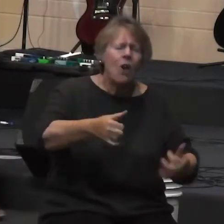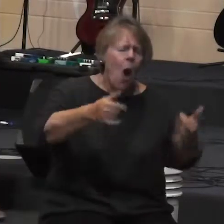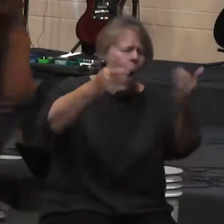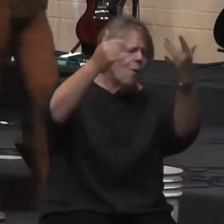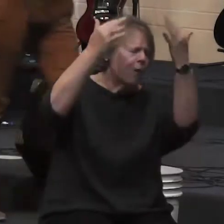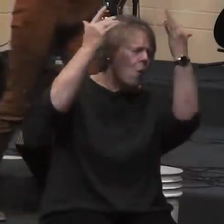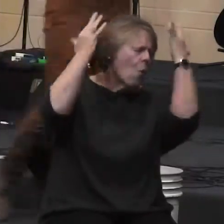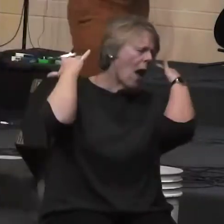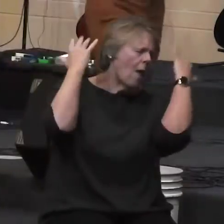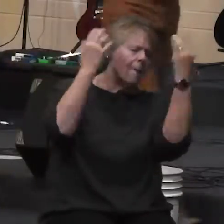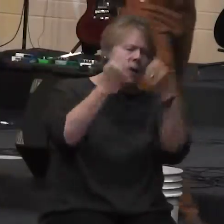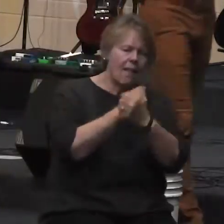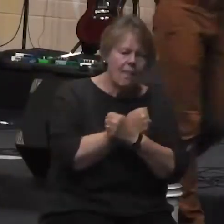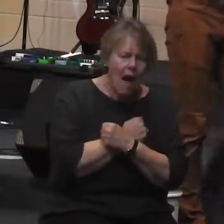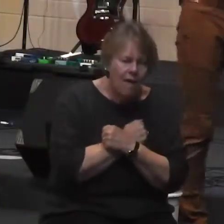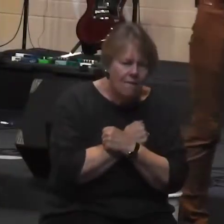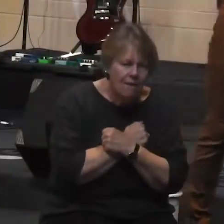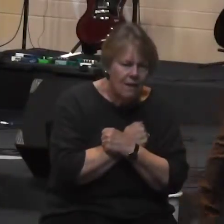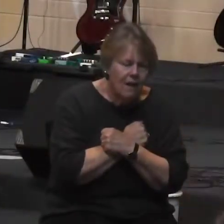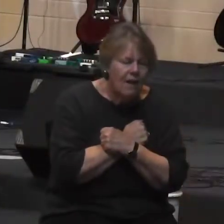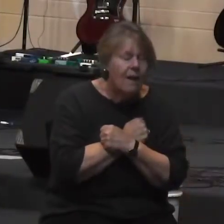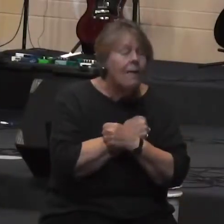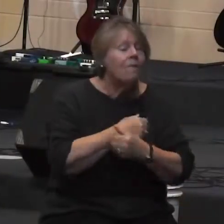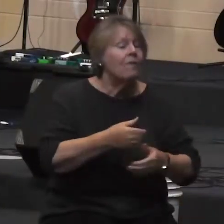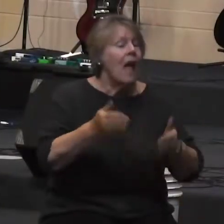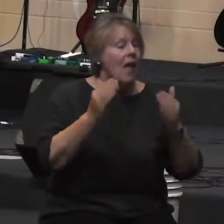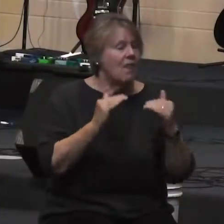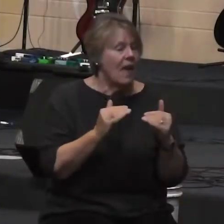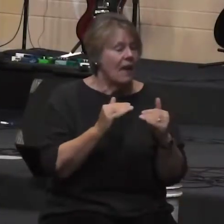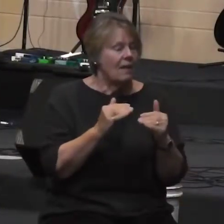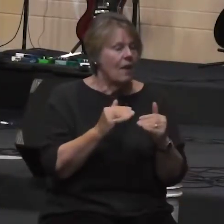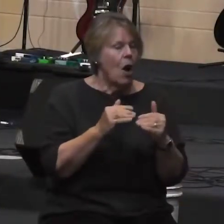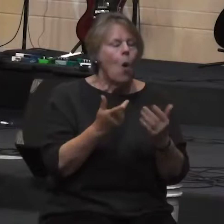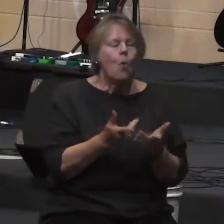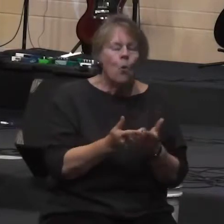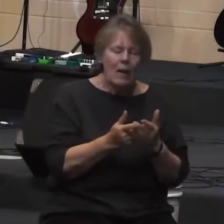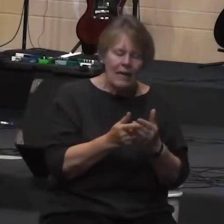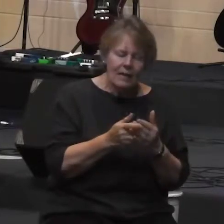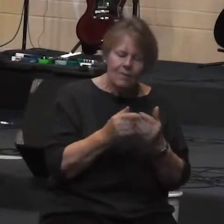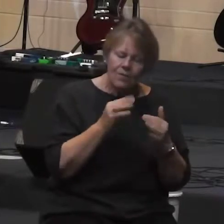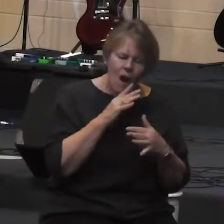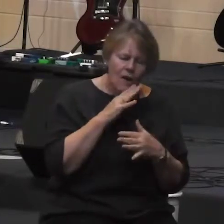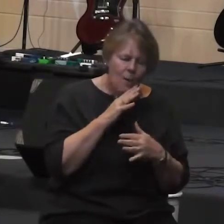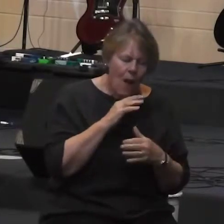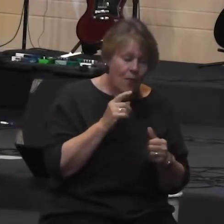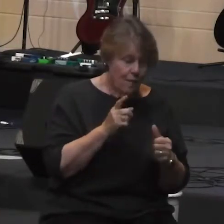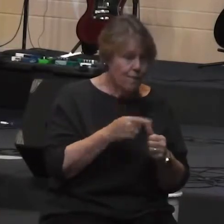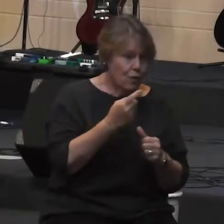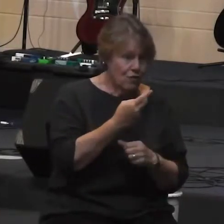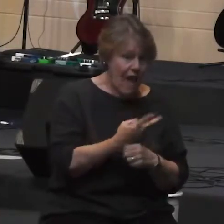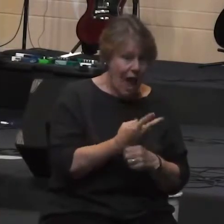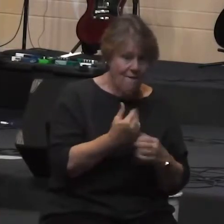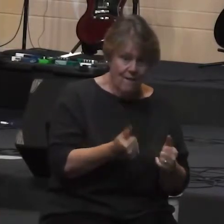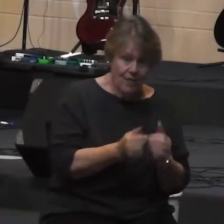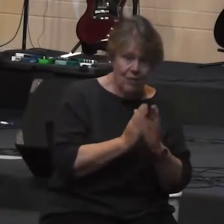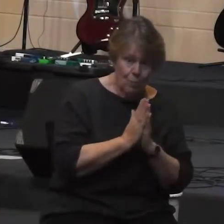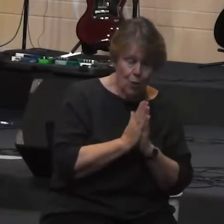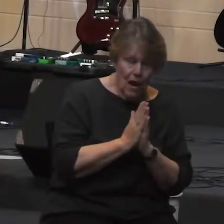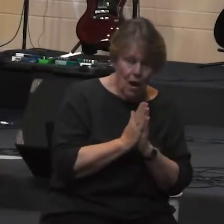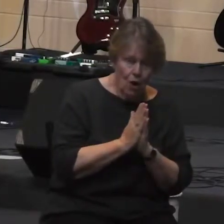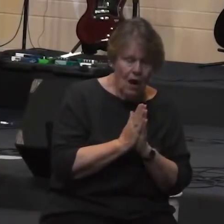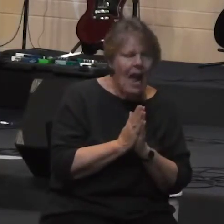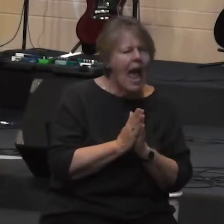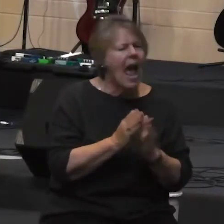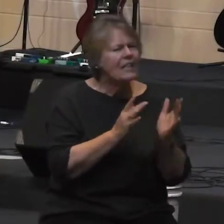third, we started the prayer, we looked at the first half of this prayer Jesus taught, and we said, Jesus seems to demand